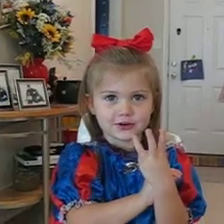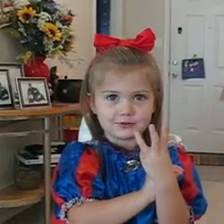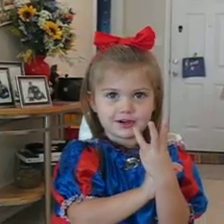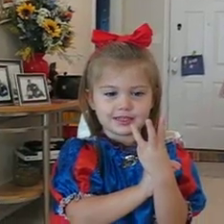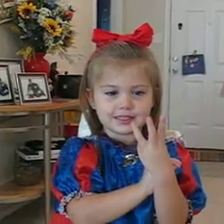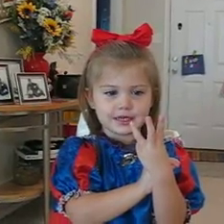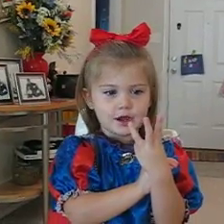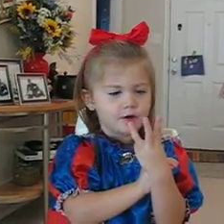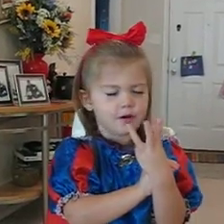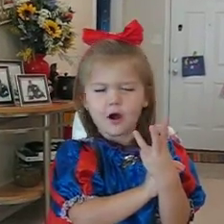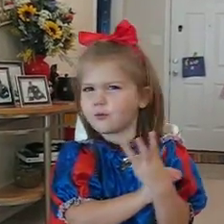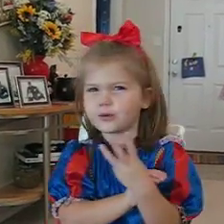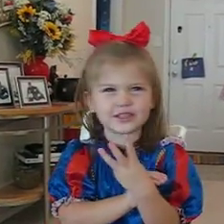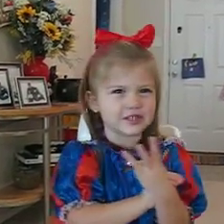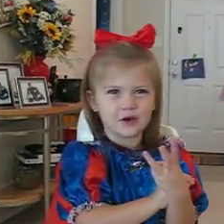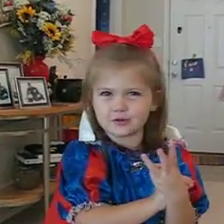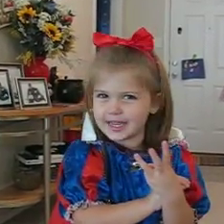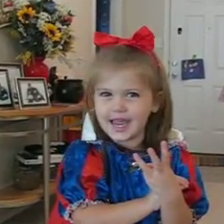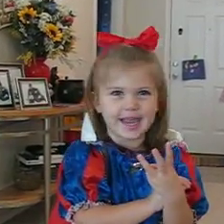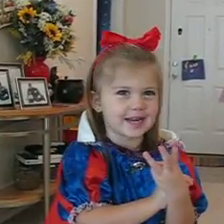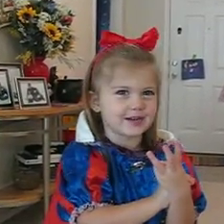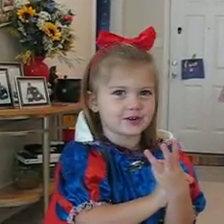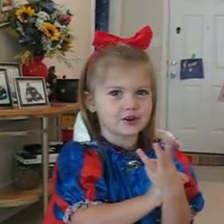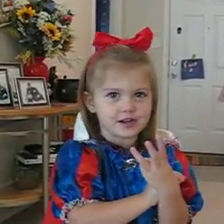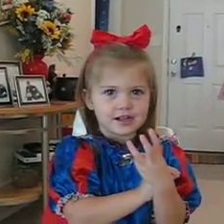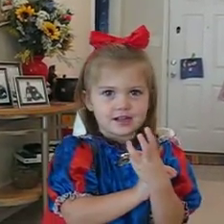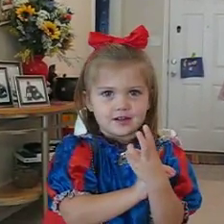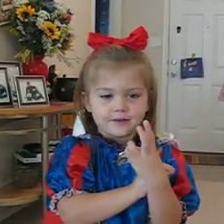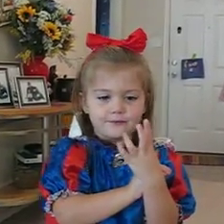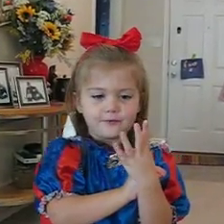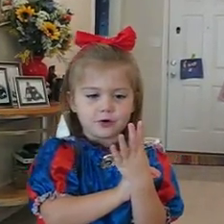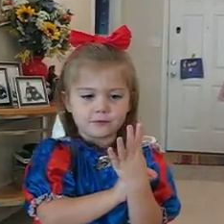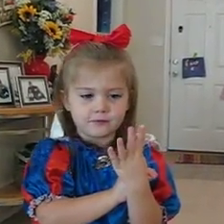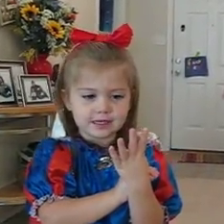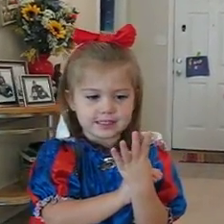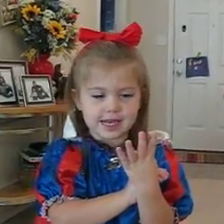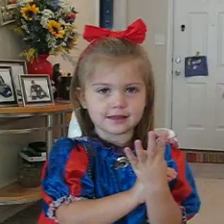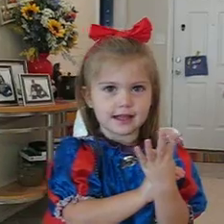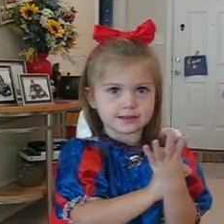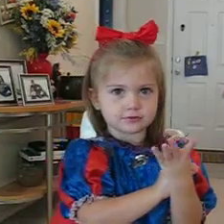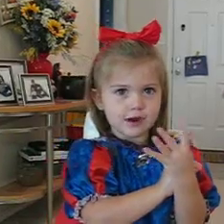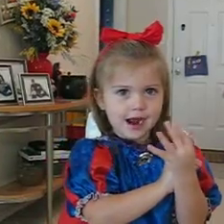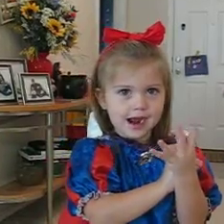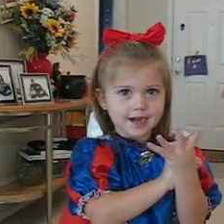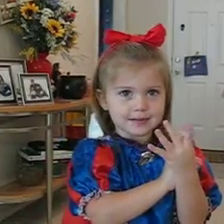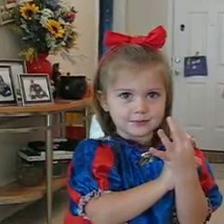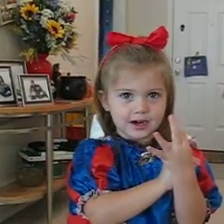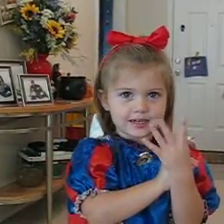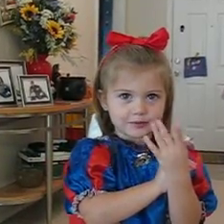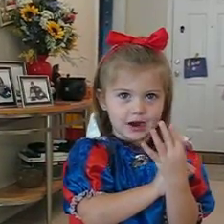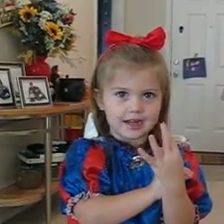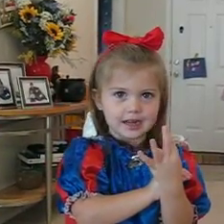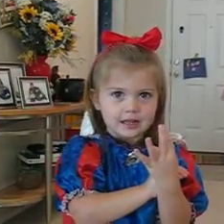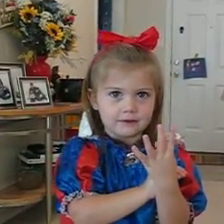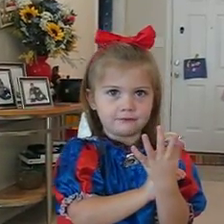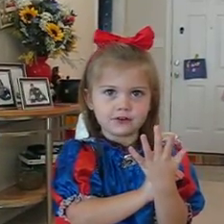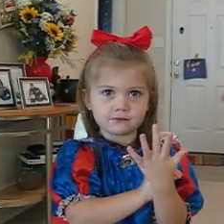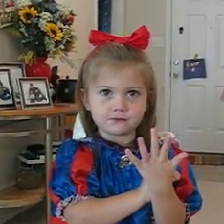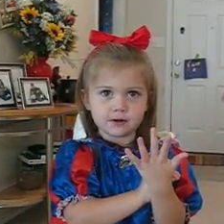one said, but we don't care. The fourth one said, let's run and run and run, the fifth one